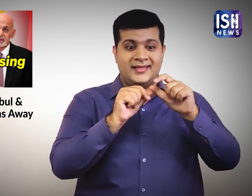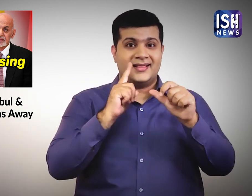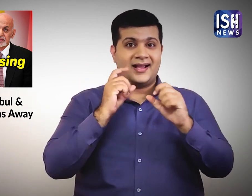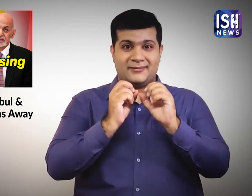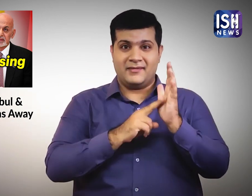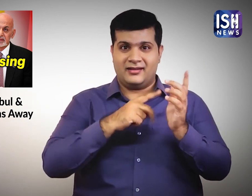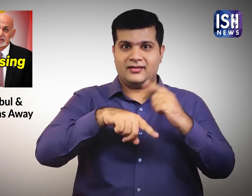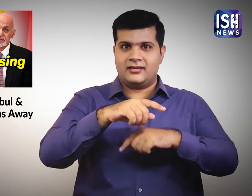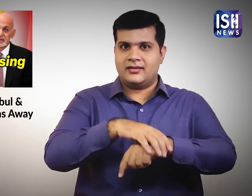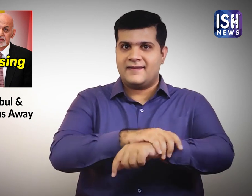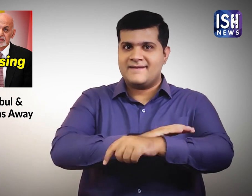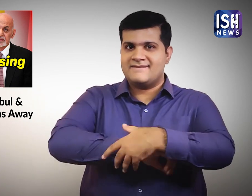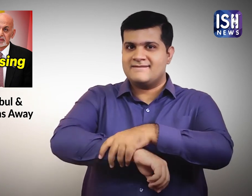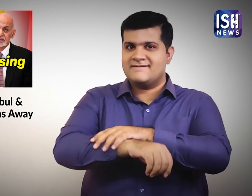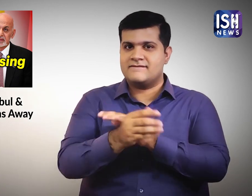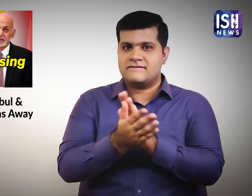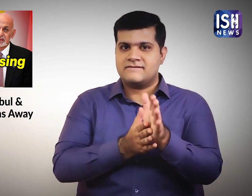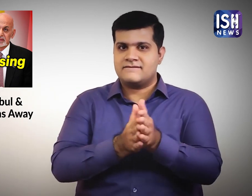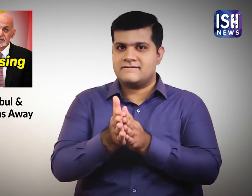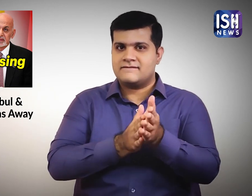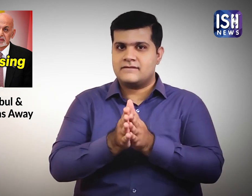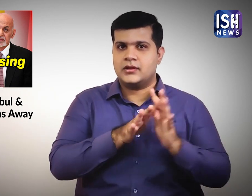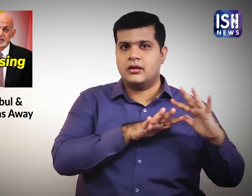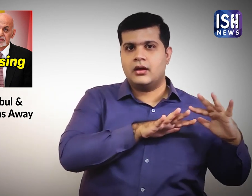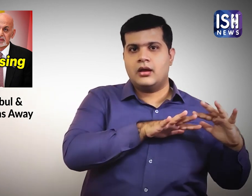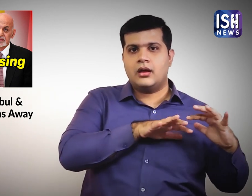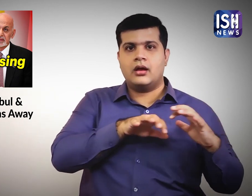emboldened the Taliban to begin its encroachment activities.